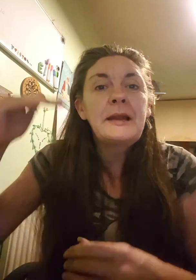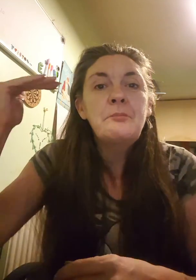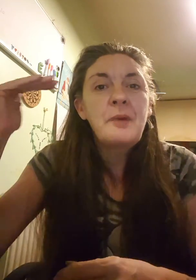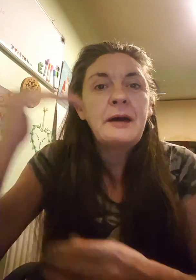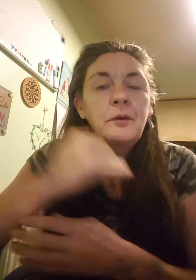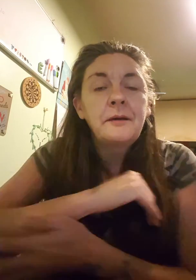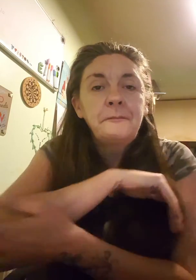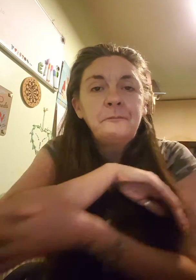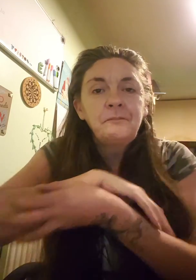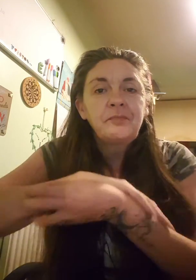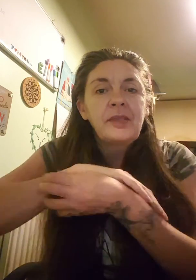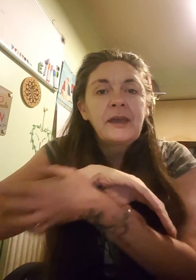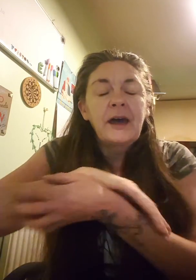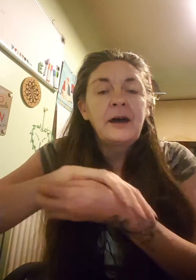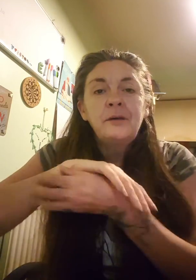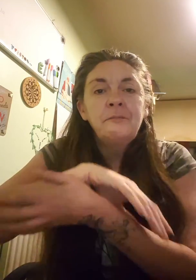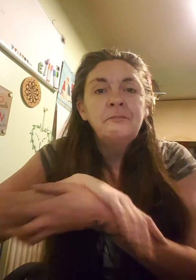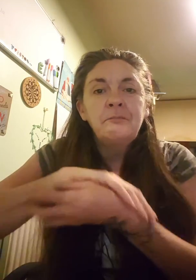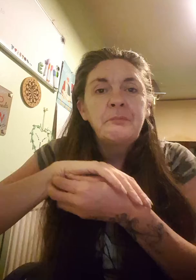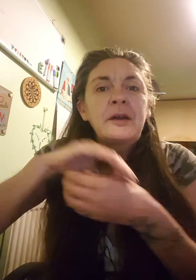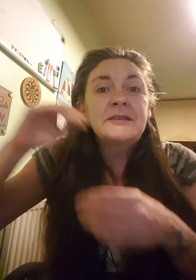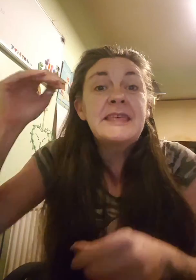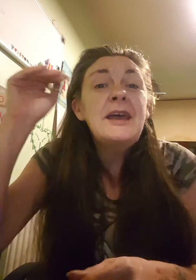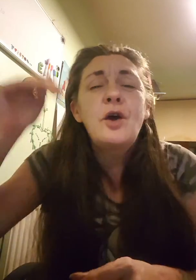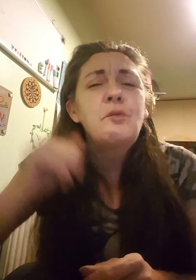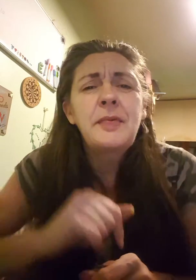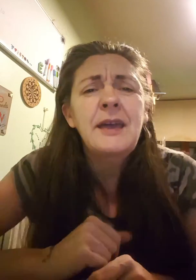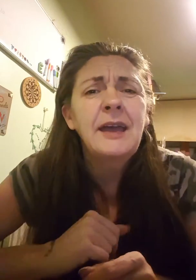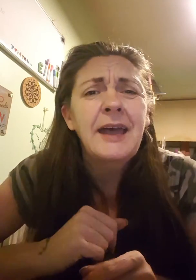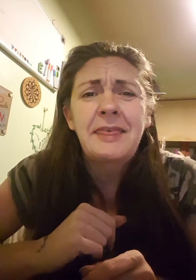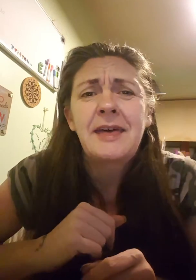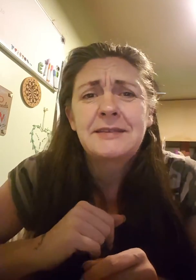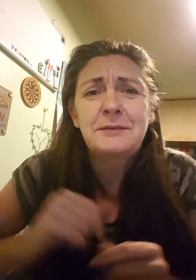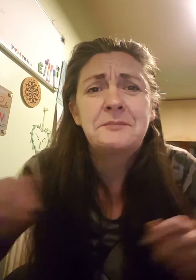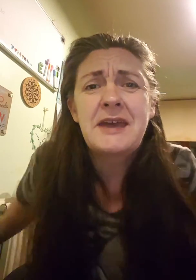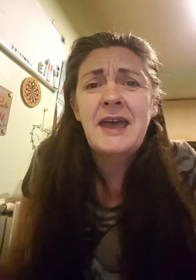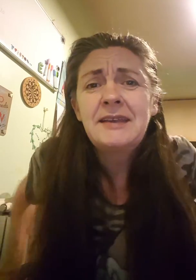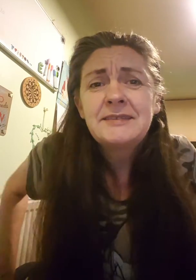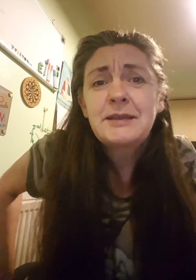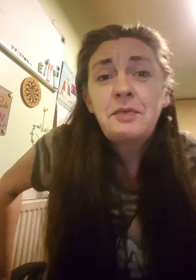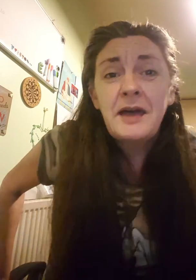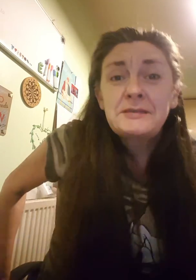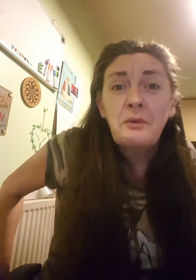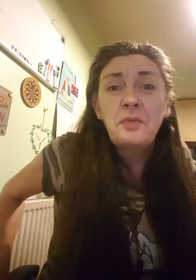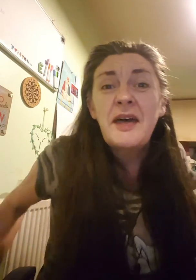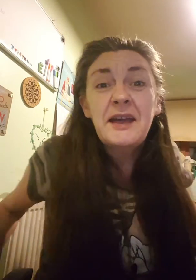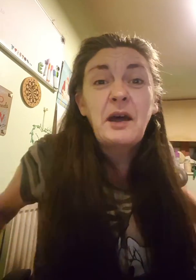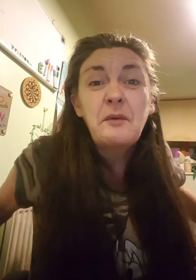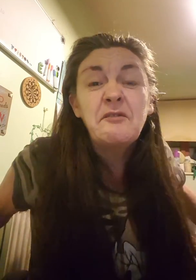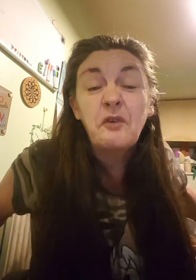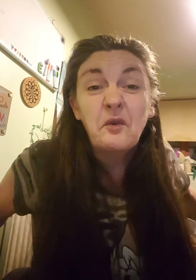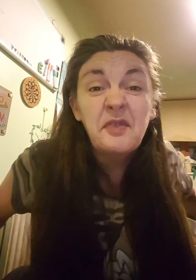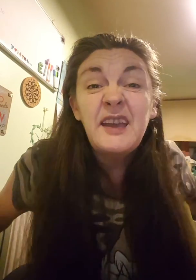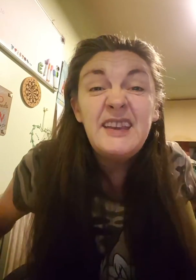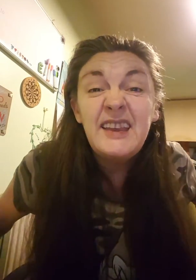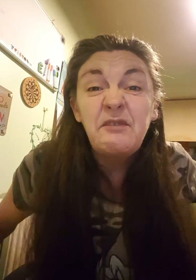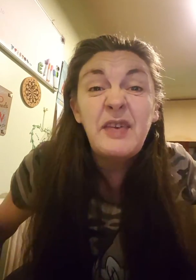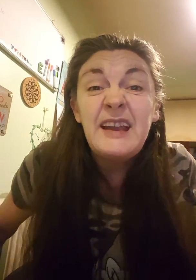in power. Because they hope they can get there someday. So that's what they're going for. If they